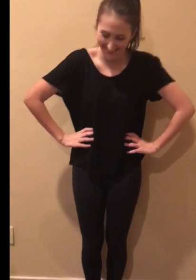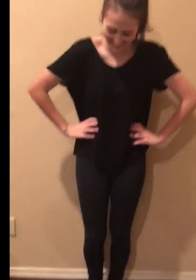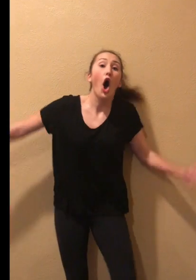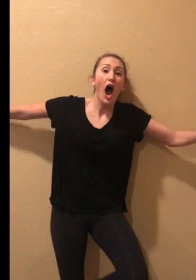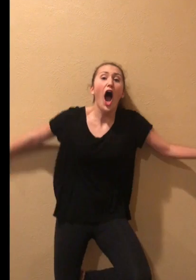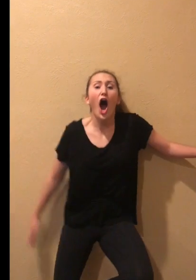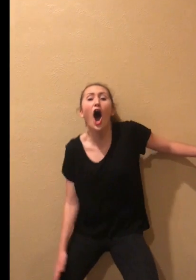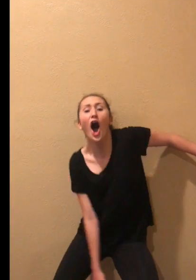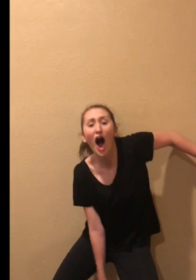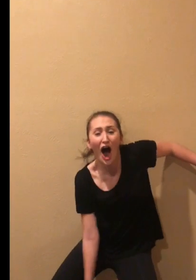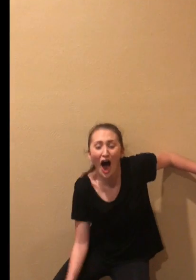it!